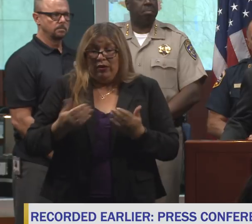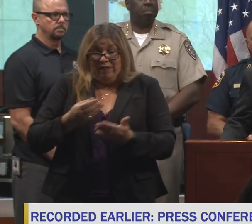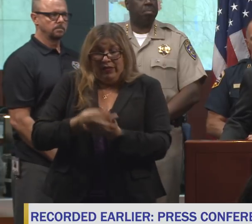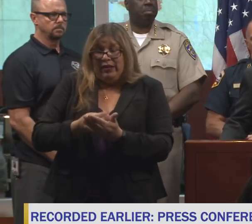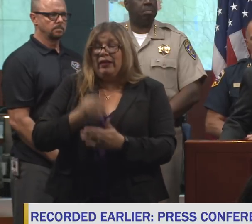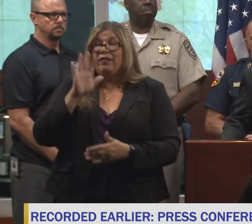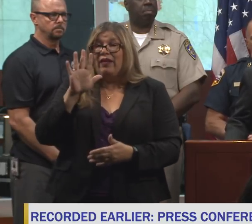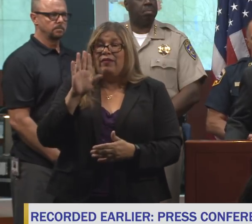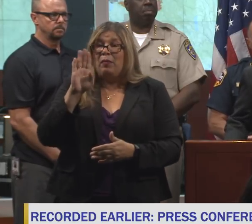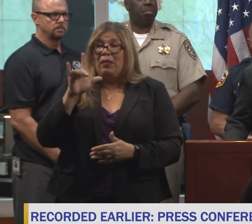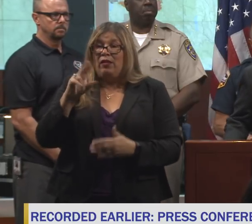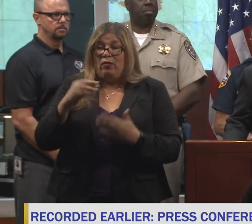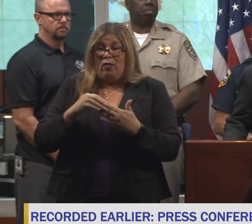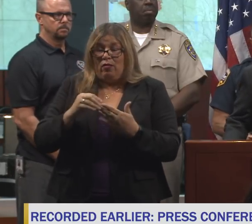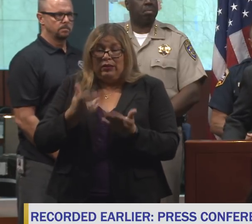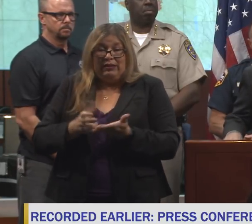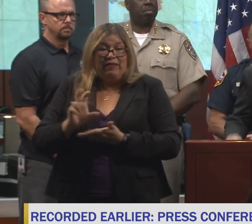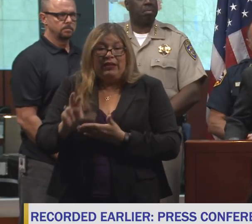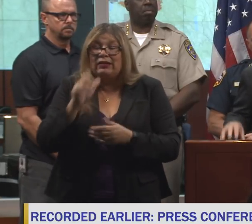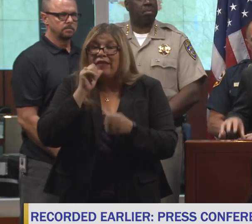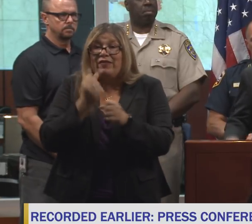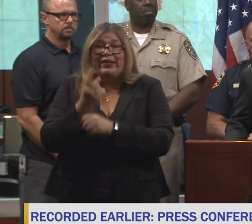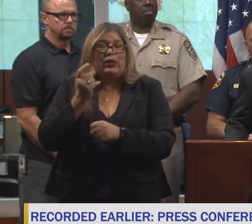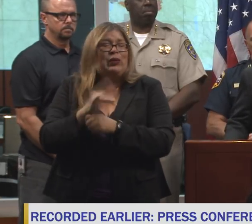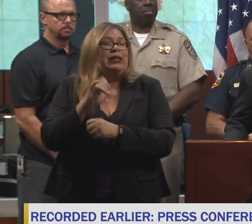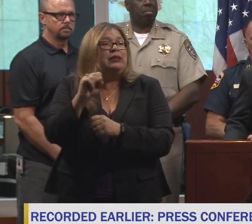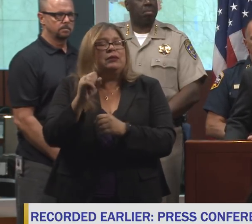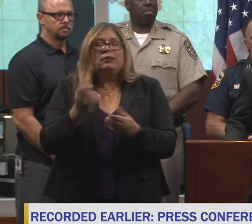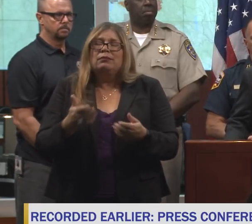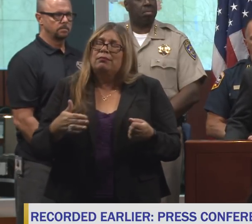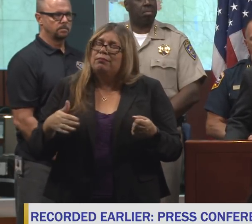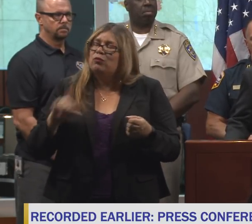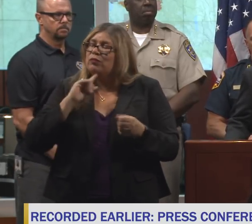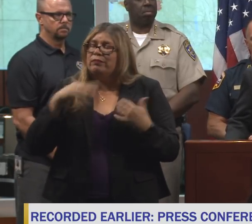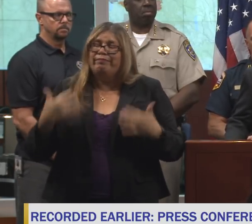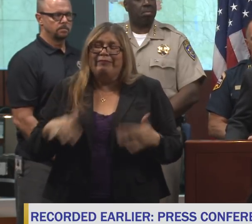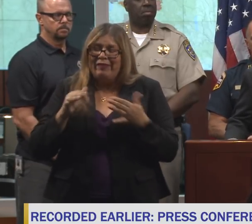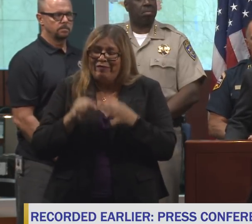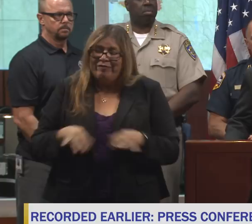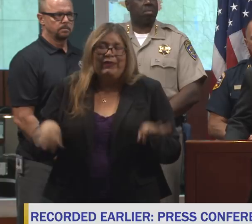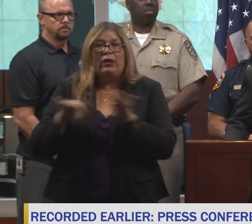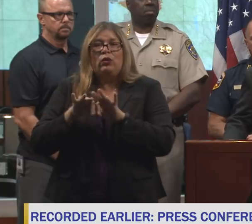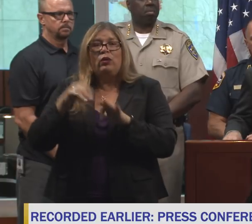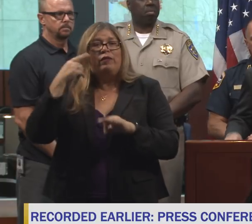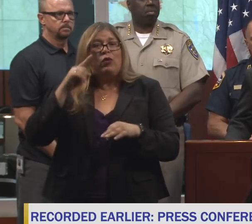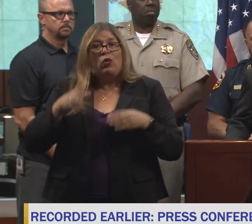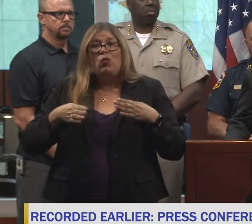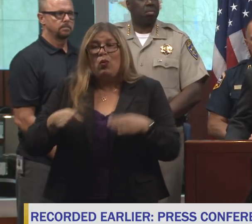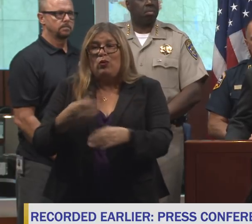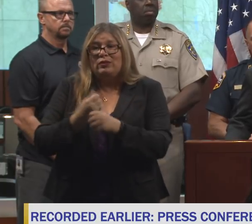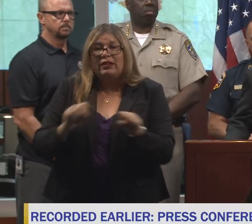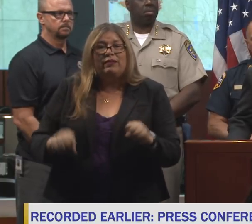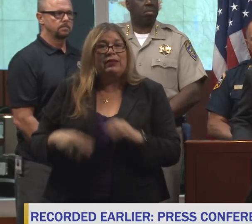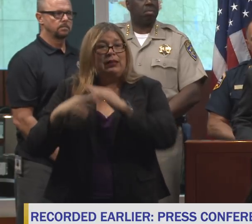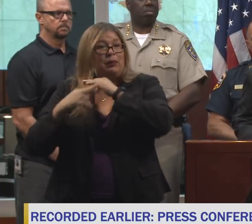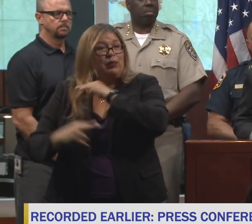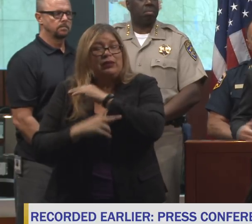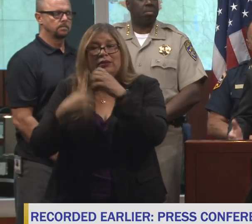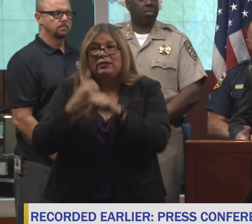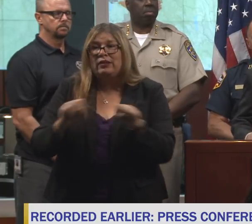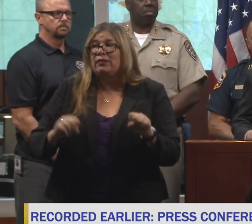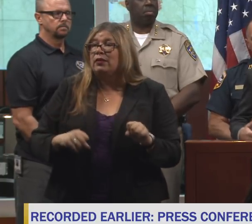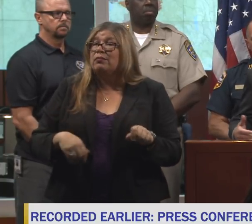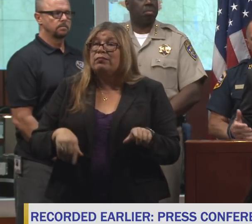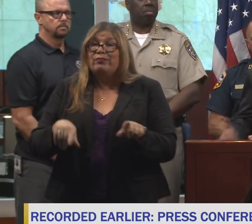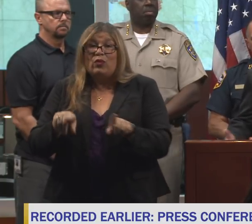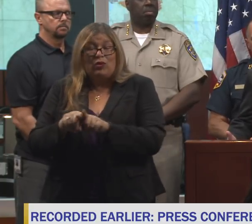investment every year is absolutely vital for road safety, bridge safety, and for having